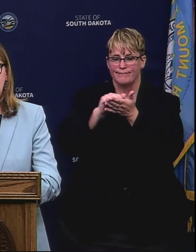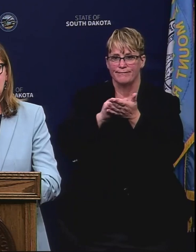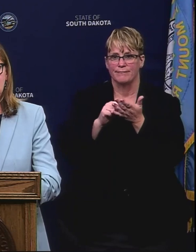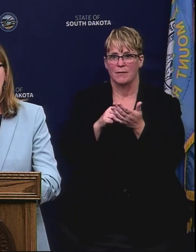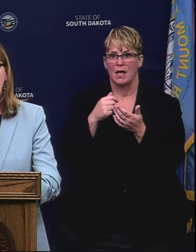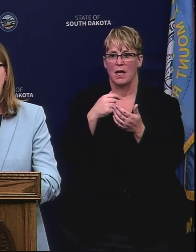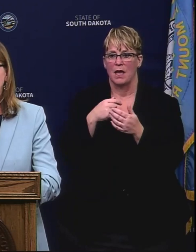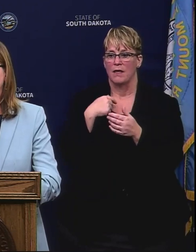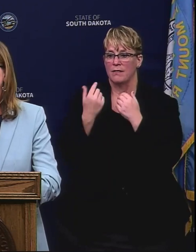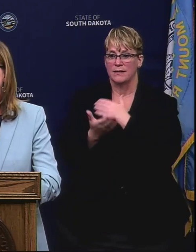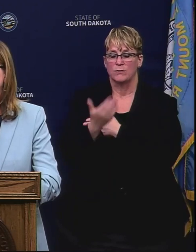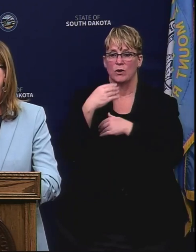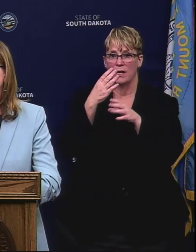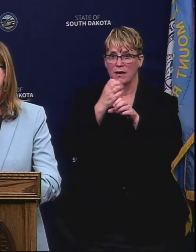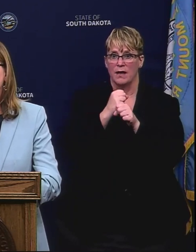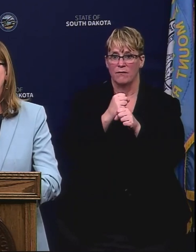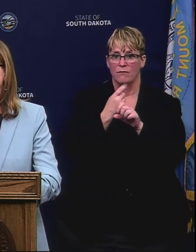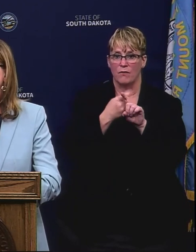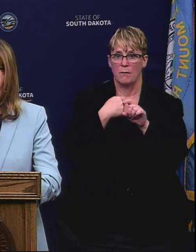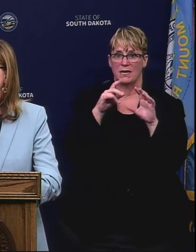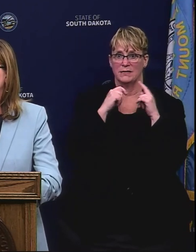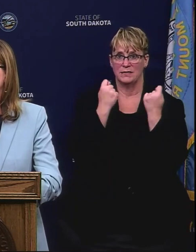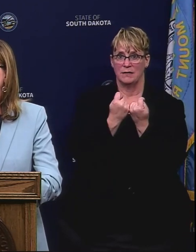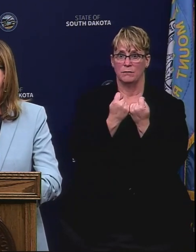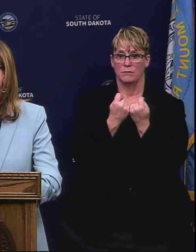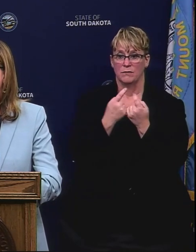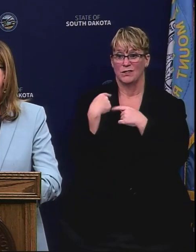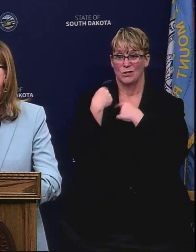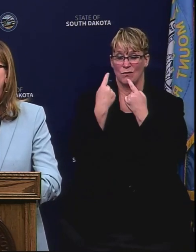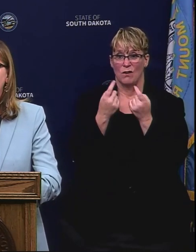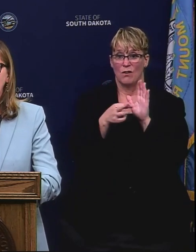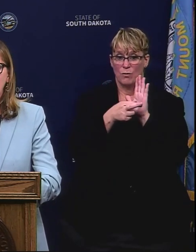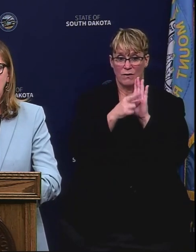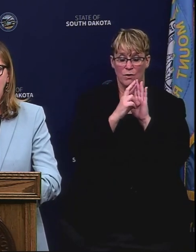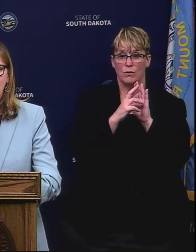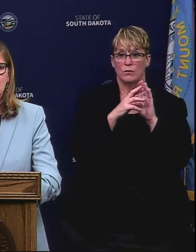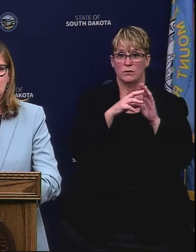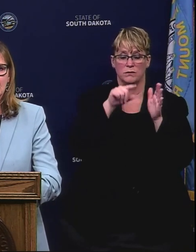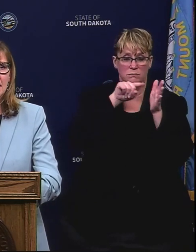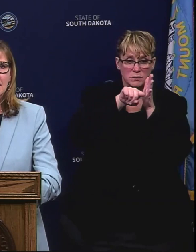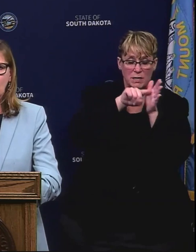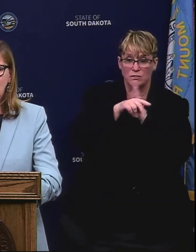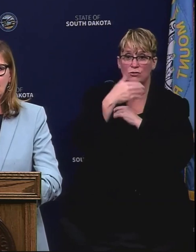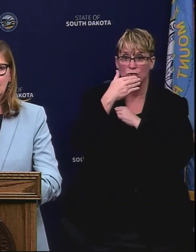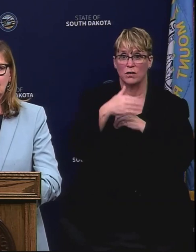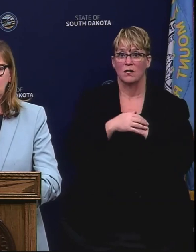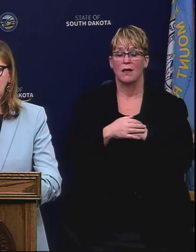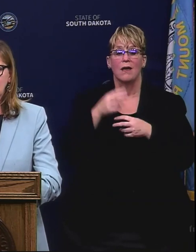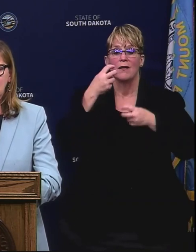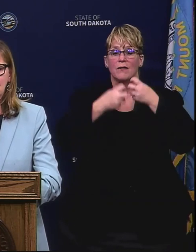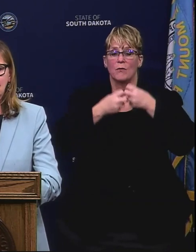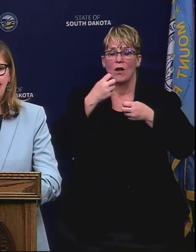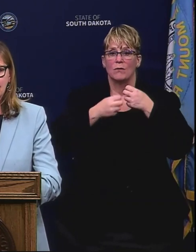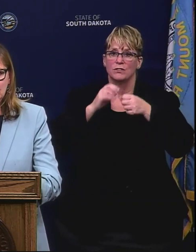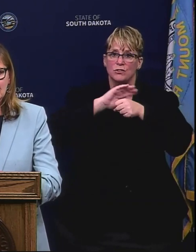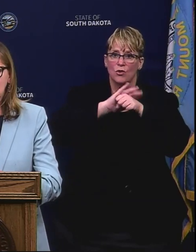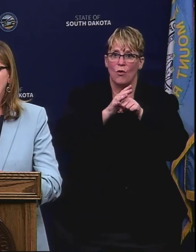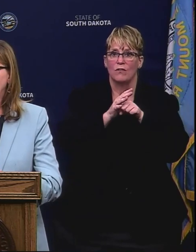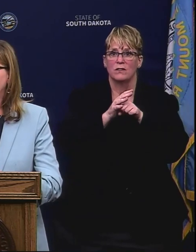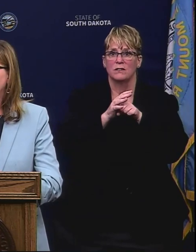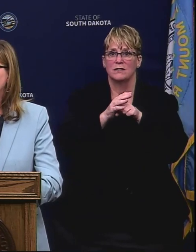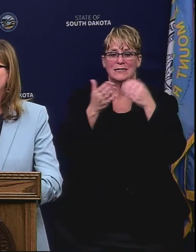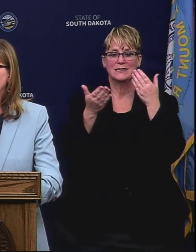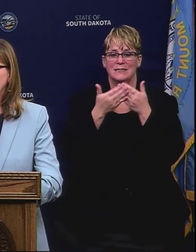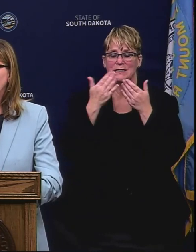this from my team this morning. And so far, those reviews have gone very, very well. The problem is COVID is very highly